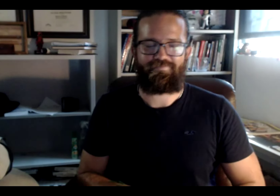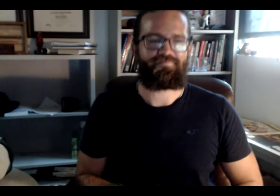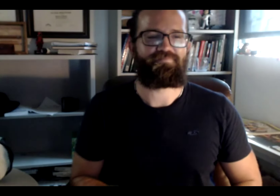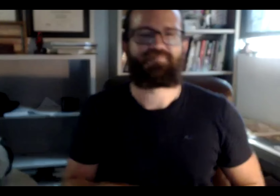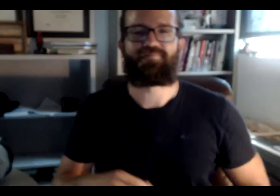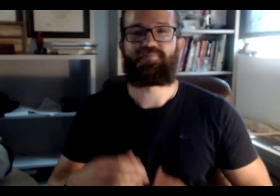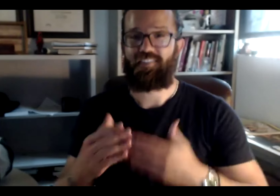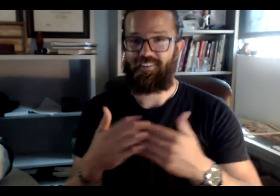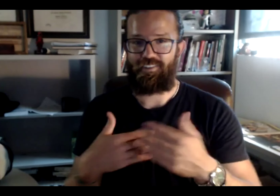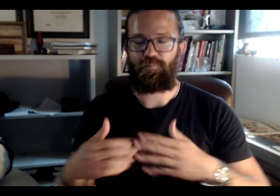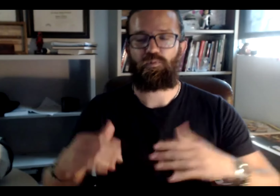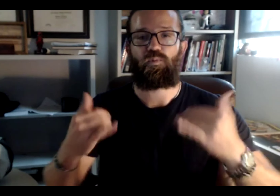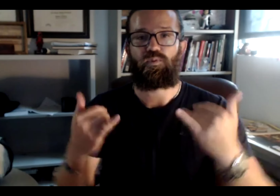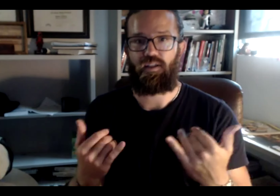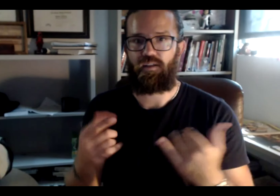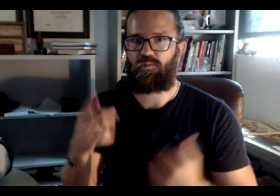person. That's me.